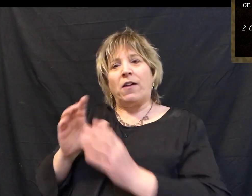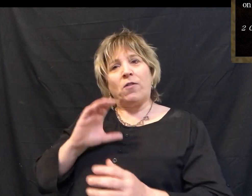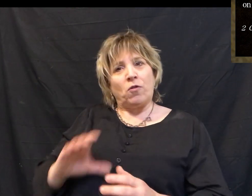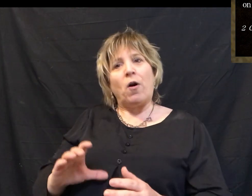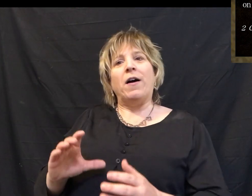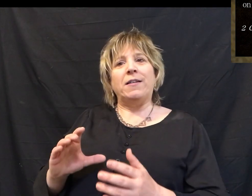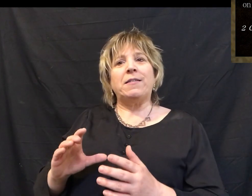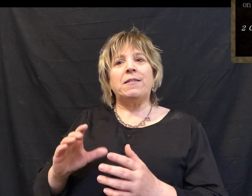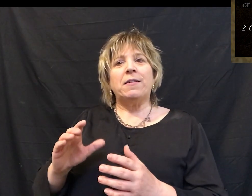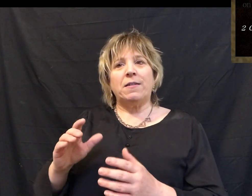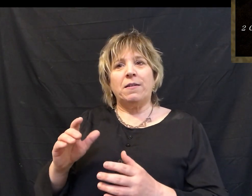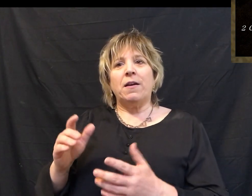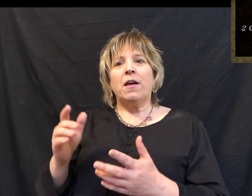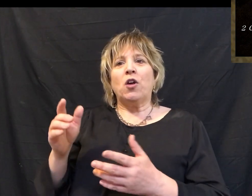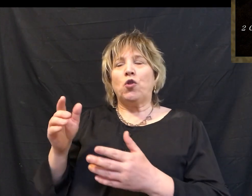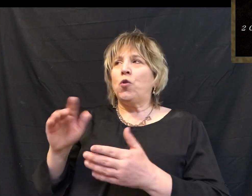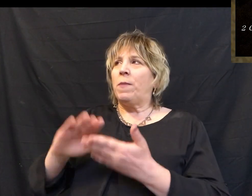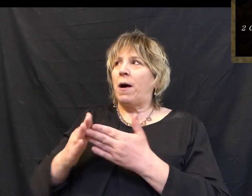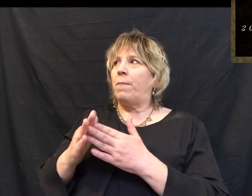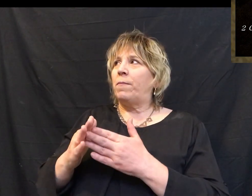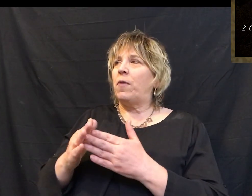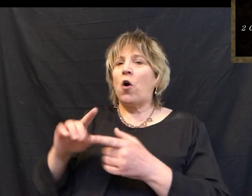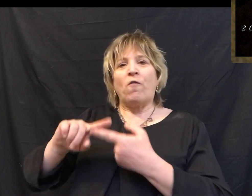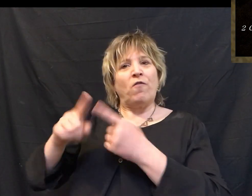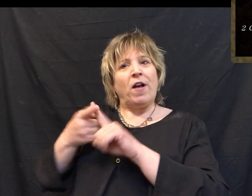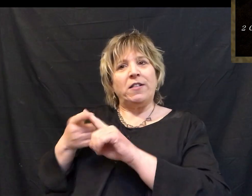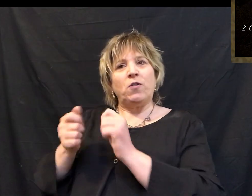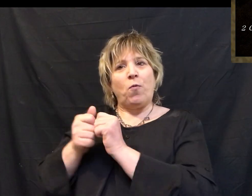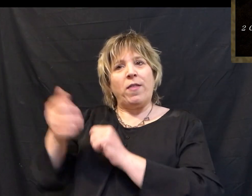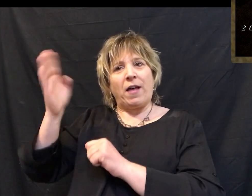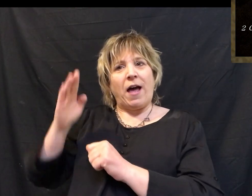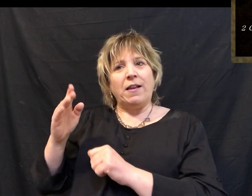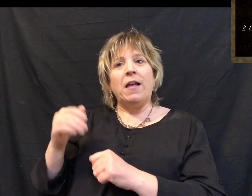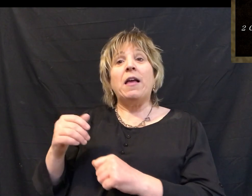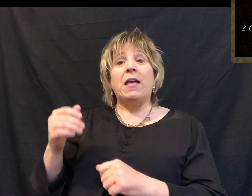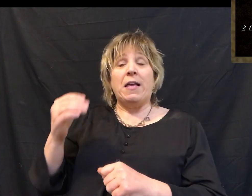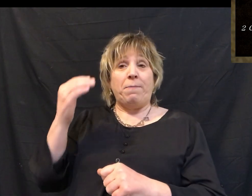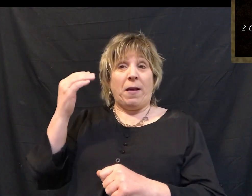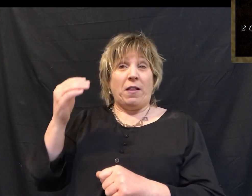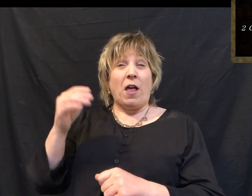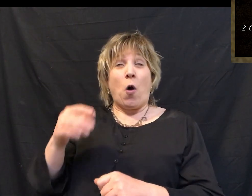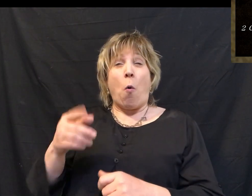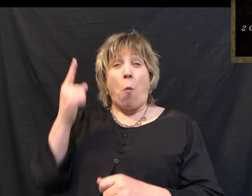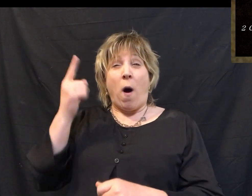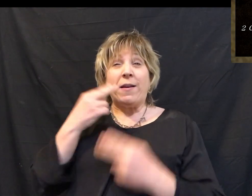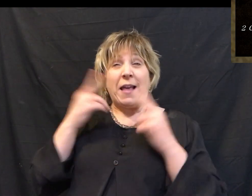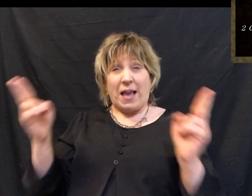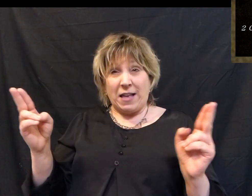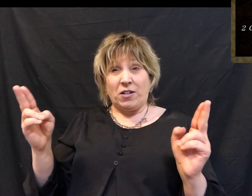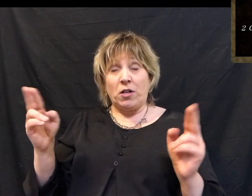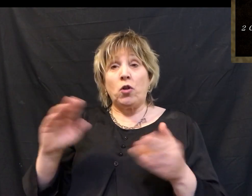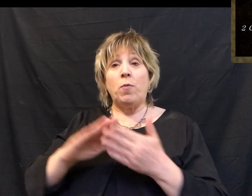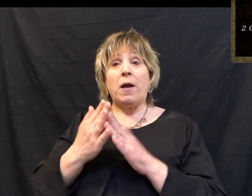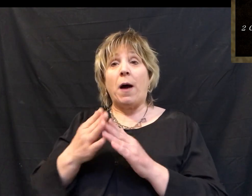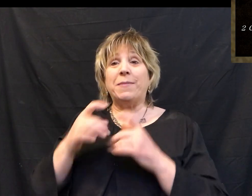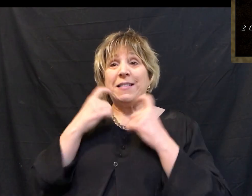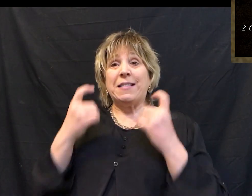Christ's behalf be reconciled to God. He made the one who did not know sin to be sin for